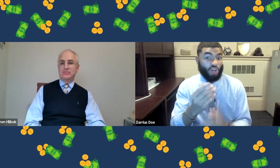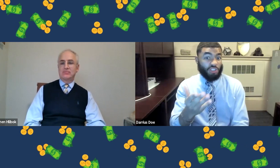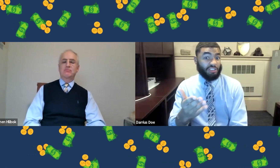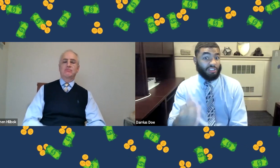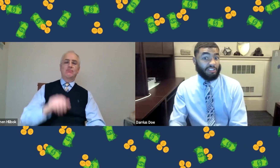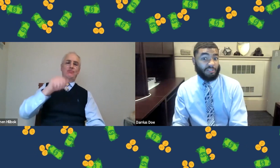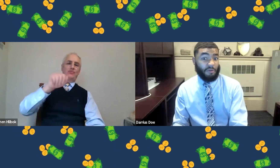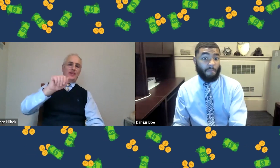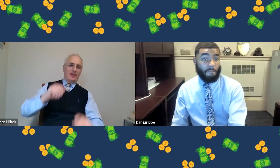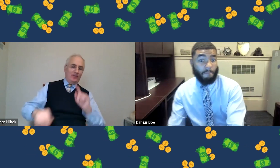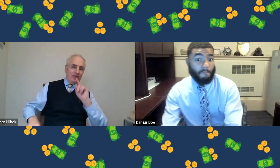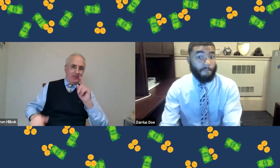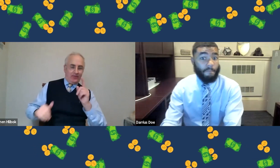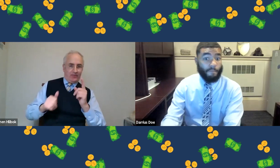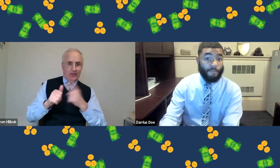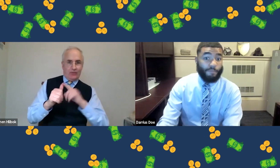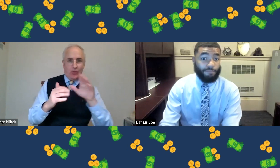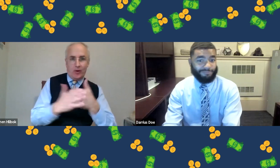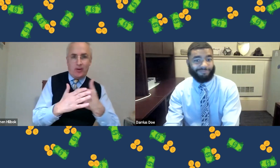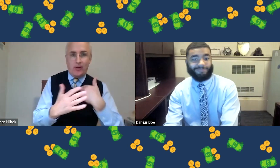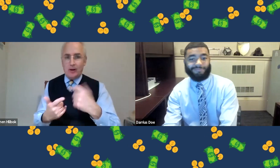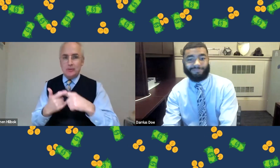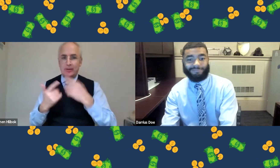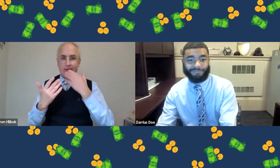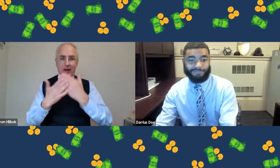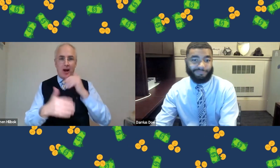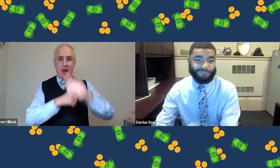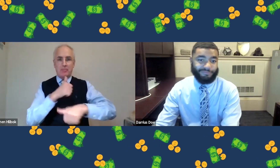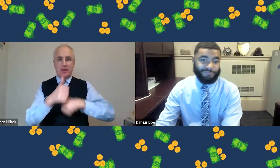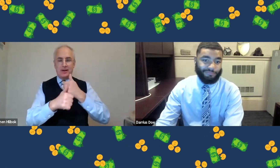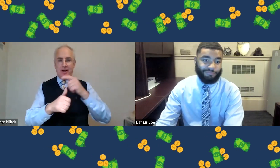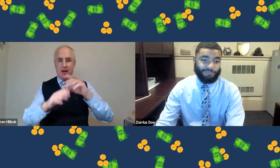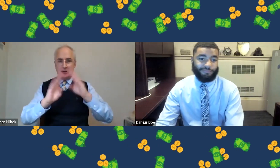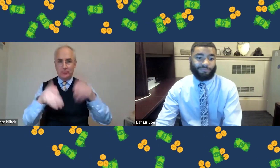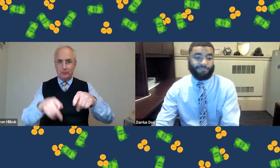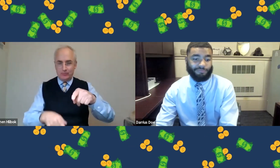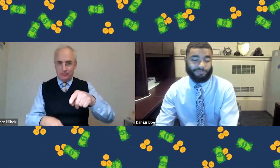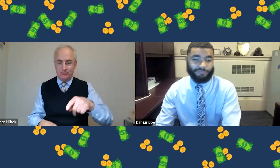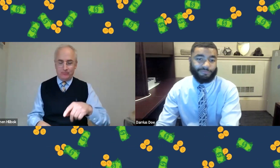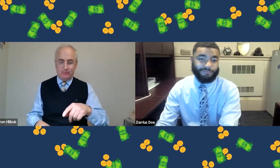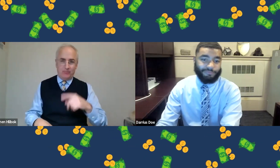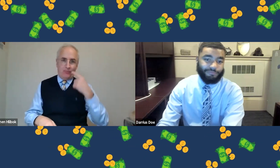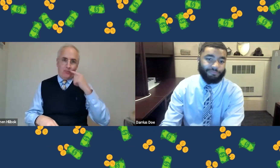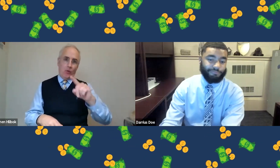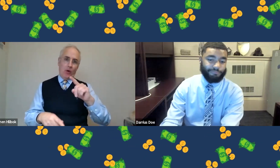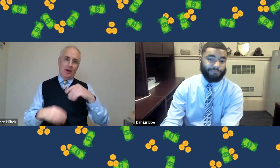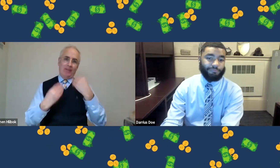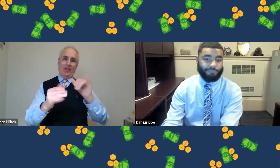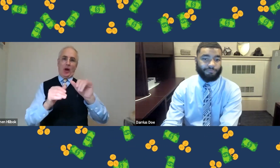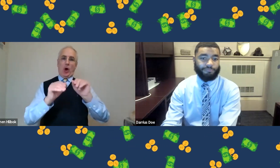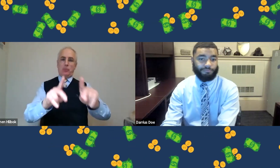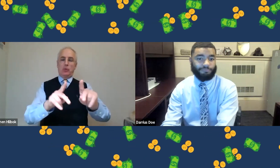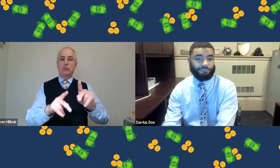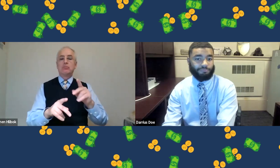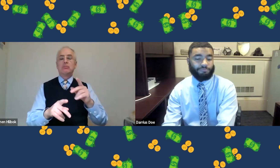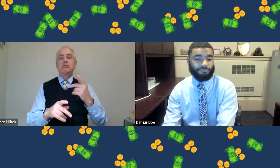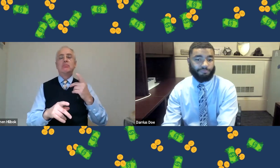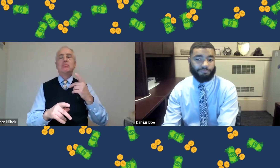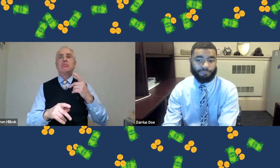Stephen, do you have any final words? I do. First of all, I do want to thank the alumni house specifically for giving